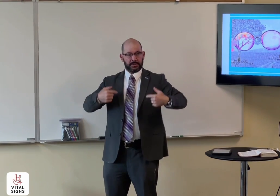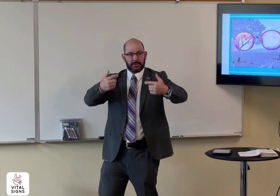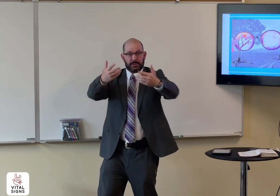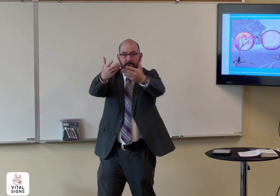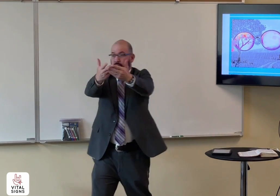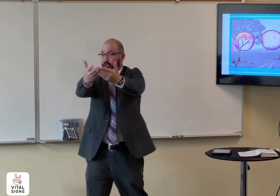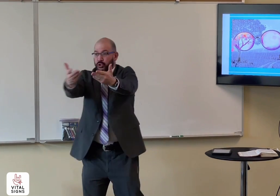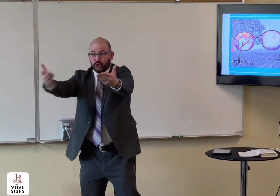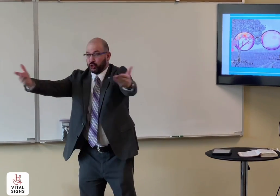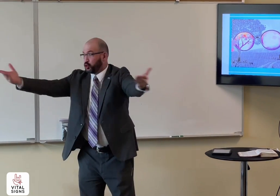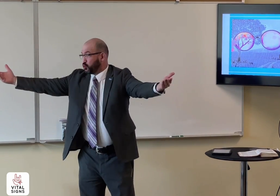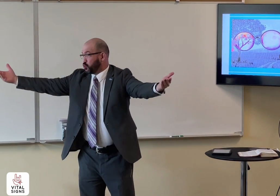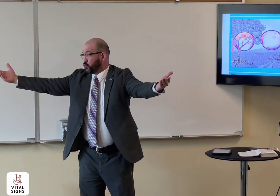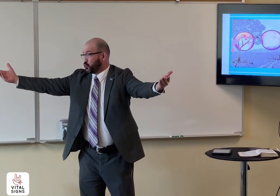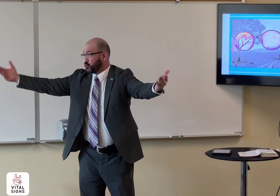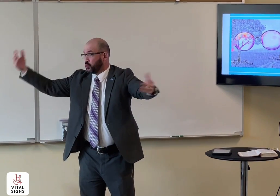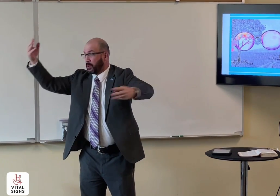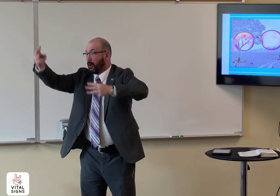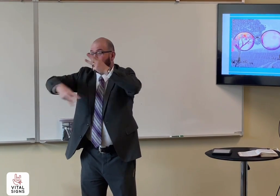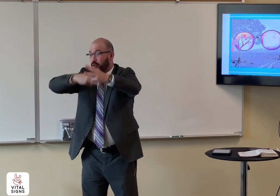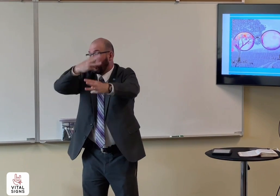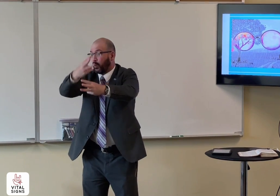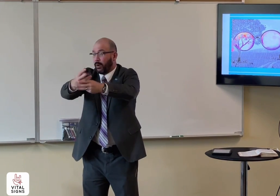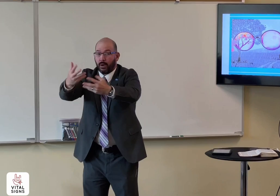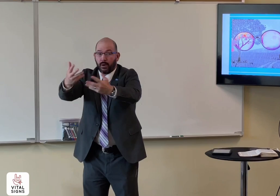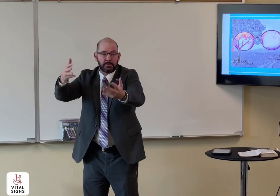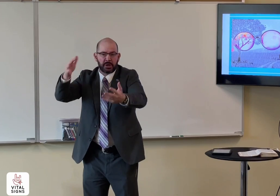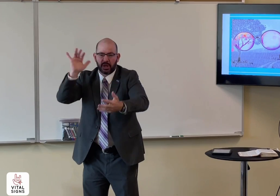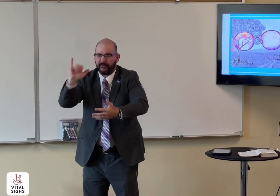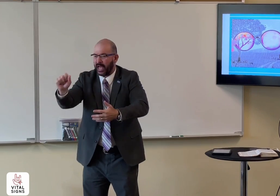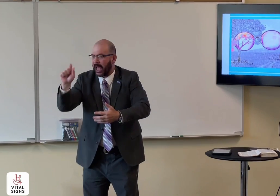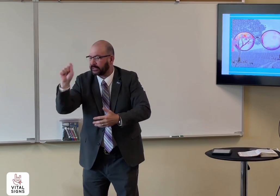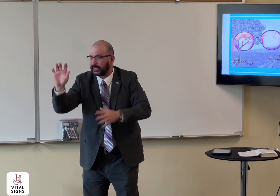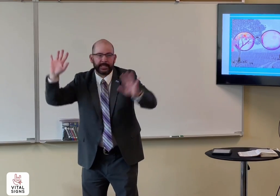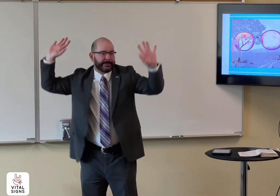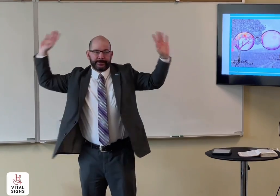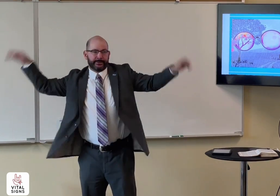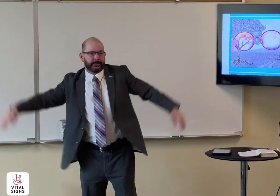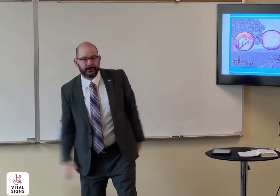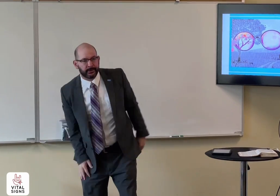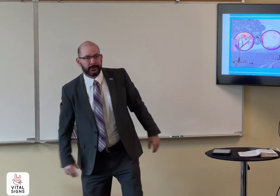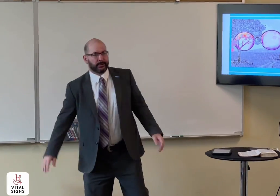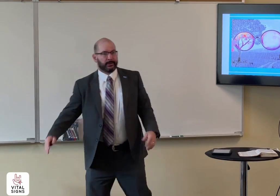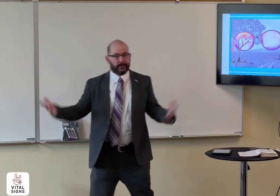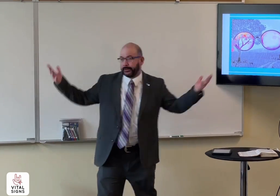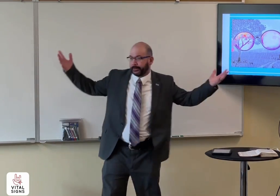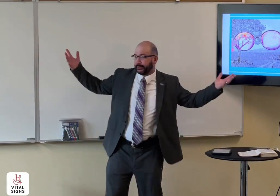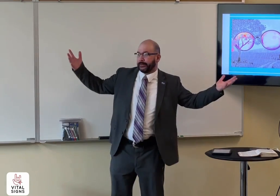and myself and you guys, we're, we're the world and that's the end of it, man.